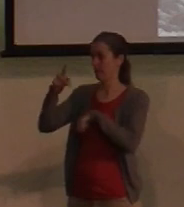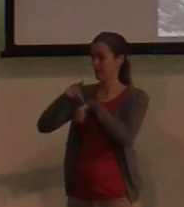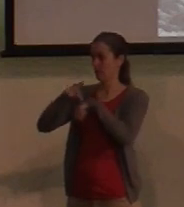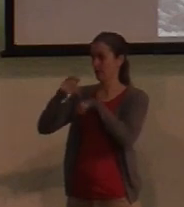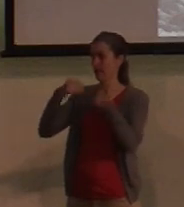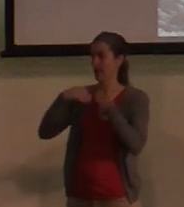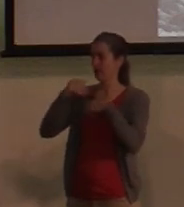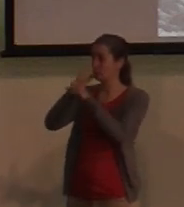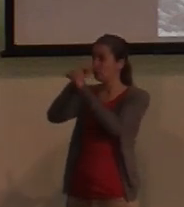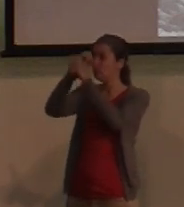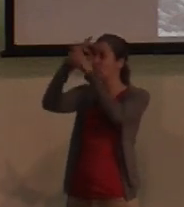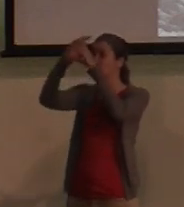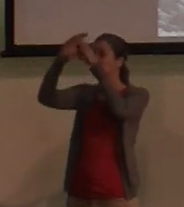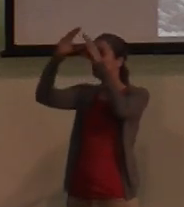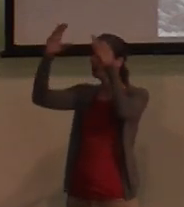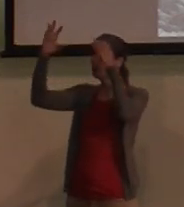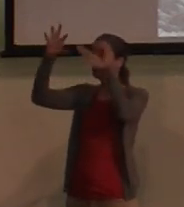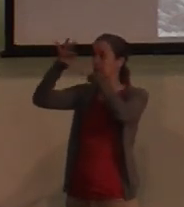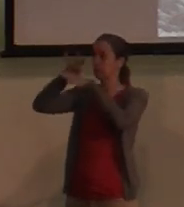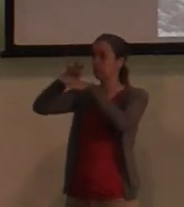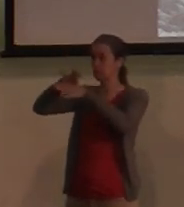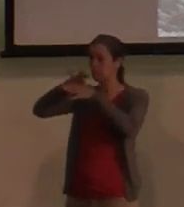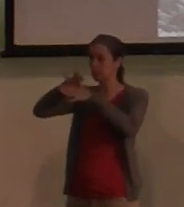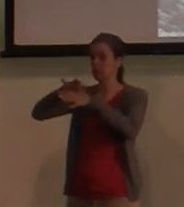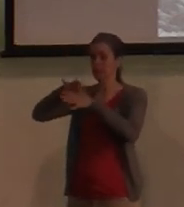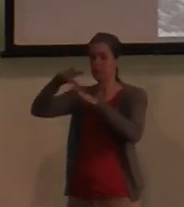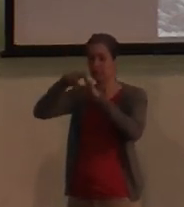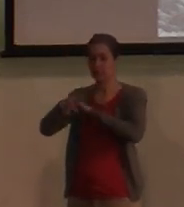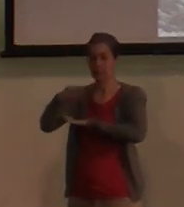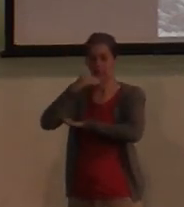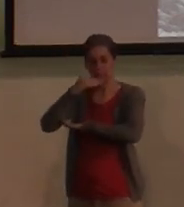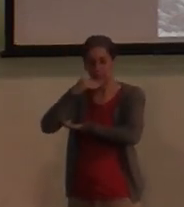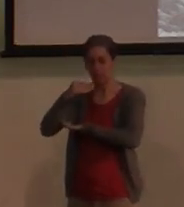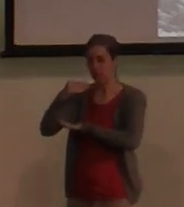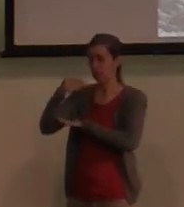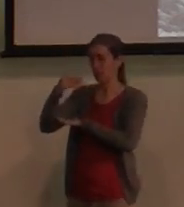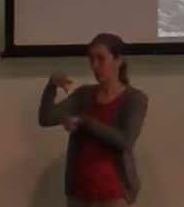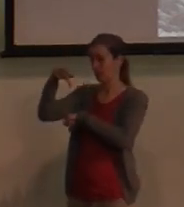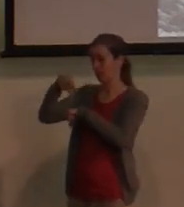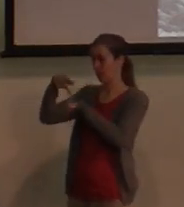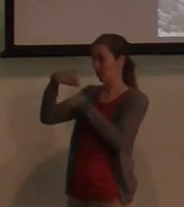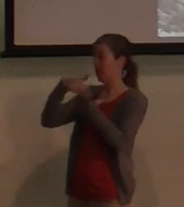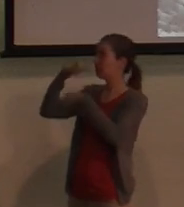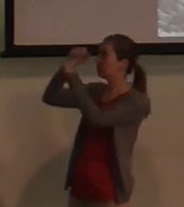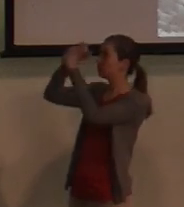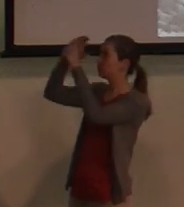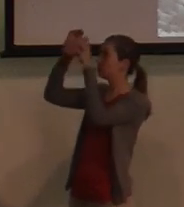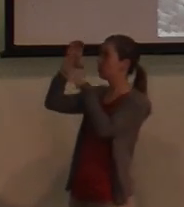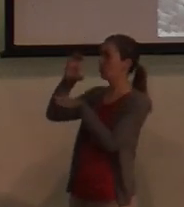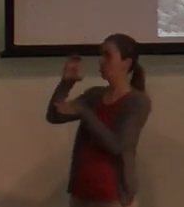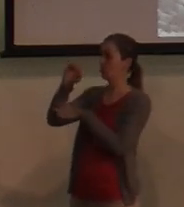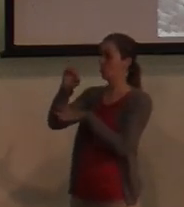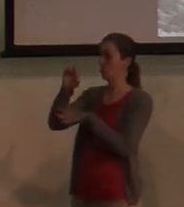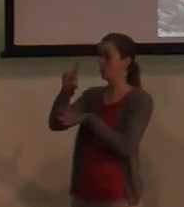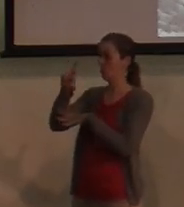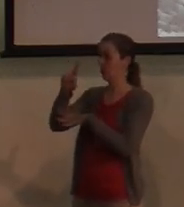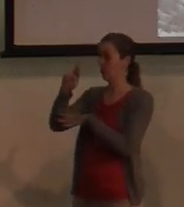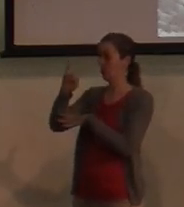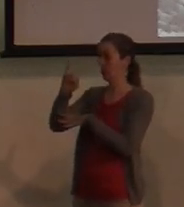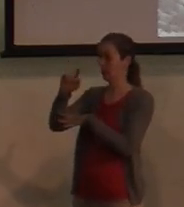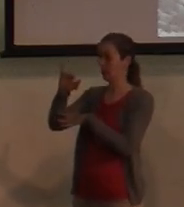here's the meat, kill and eat. And he had that vision. And then Cornelius sent his